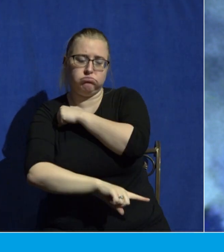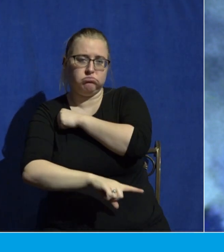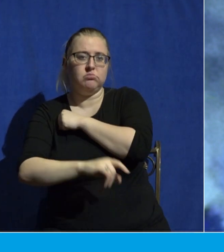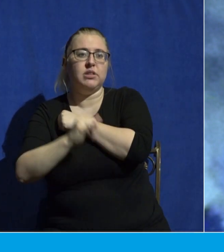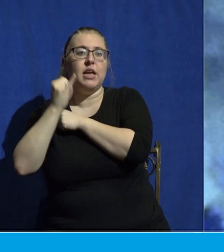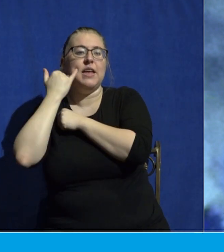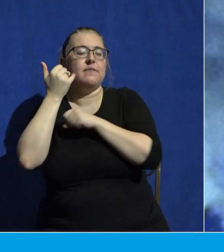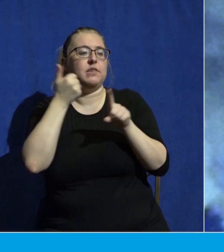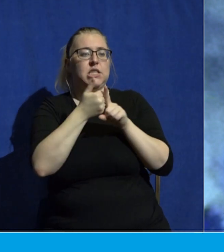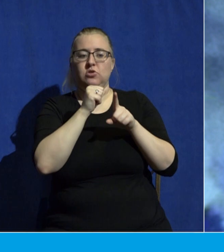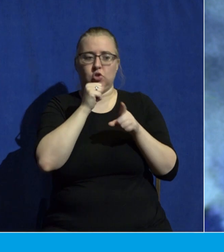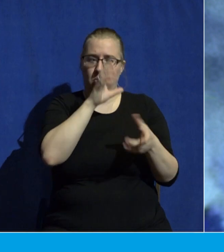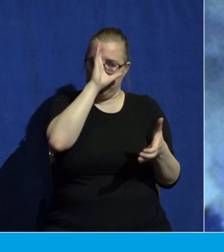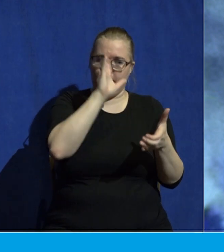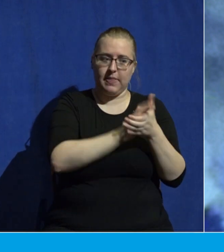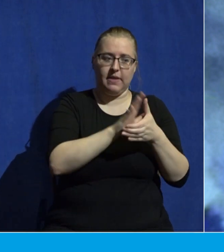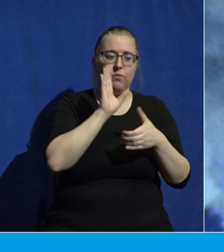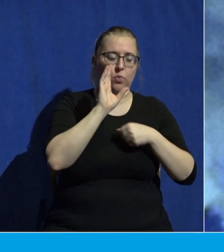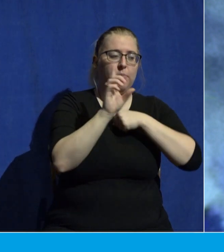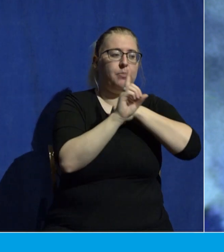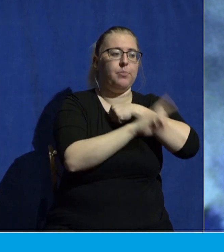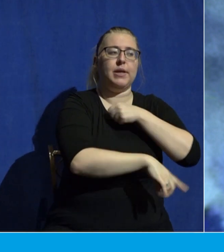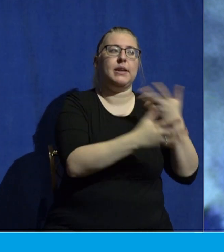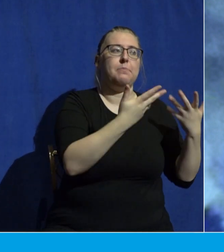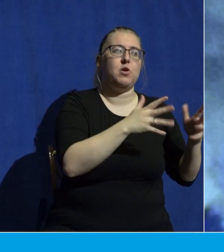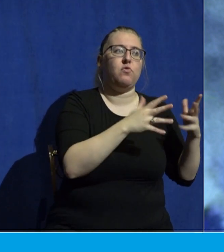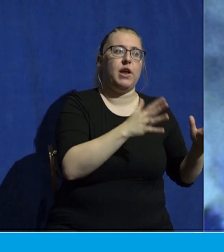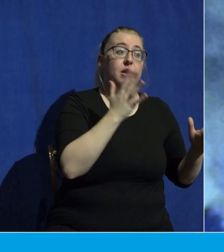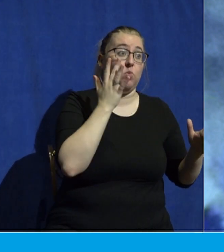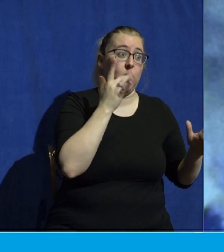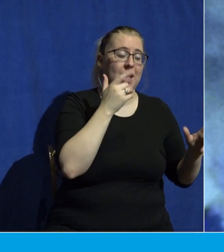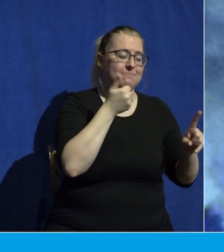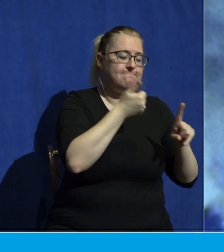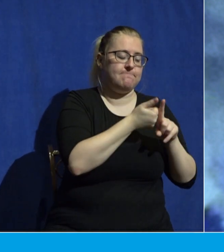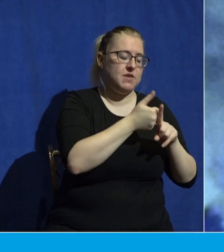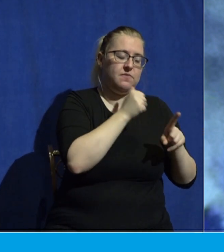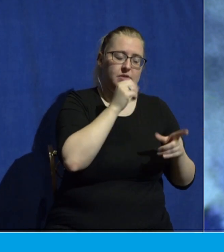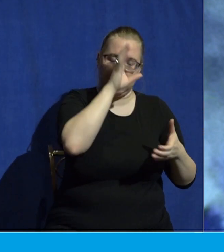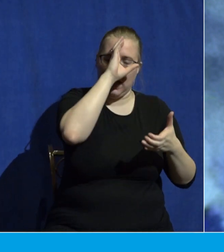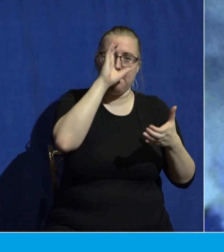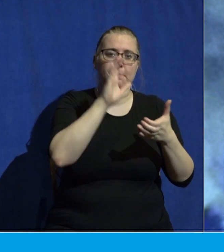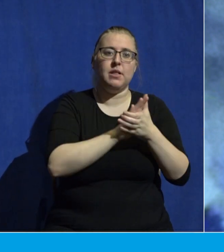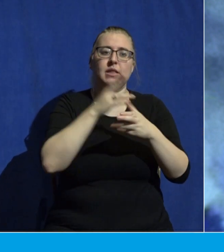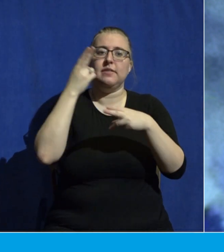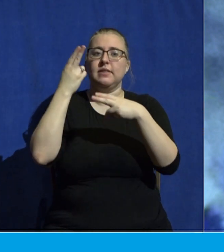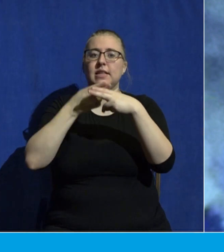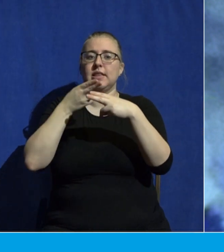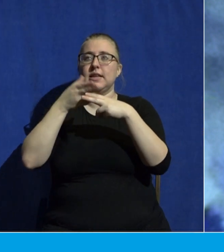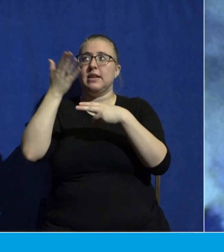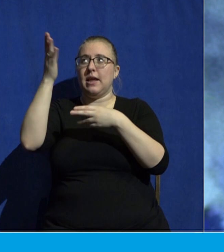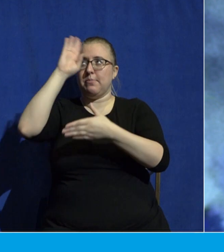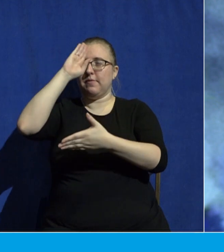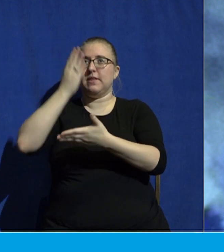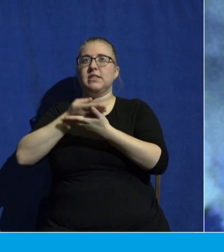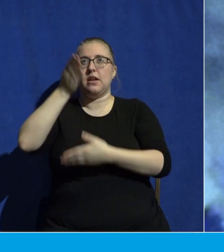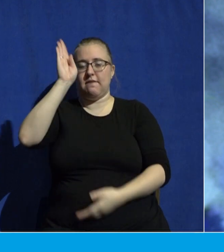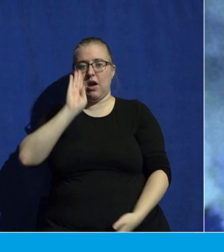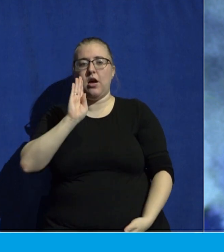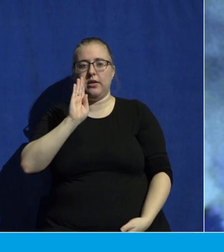not believe is condemned already because he has not believed in the name of the Son of God. But